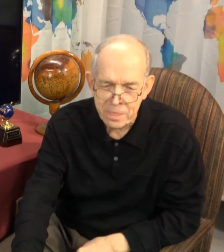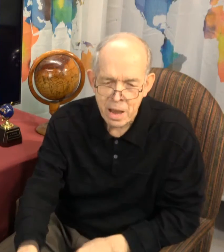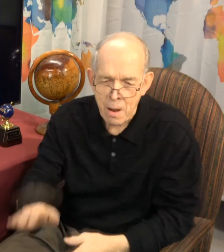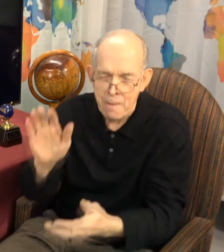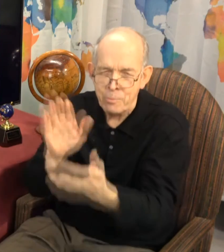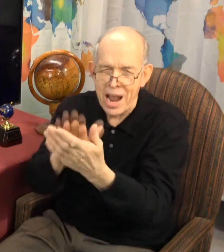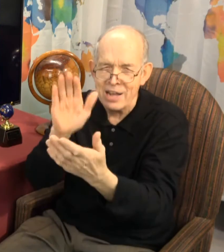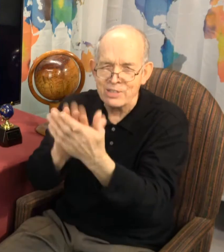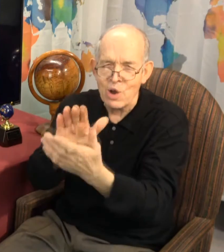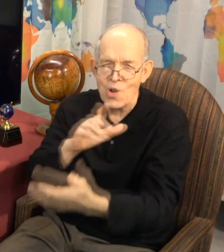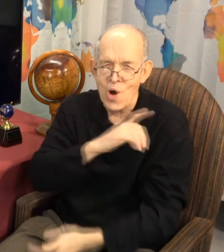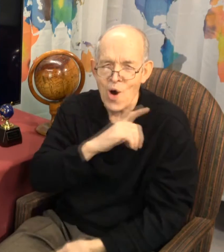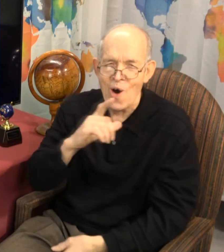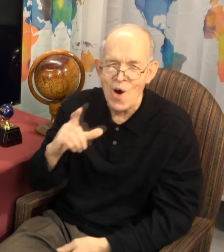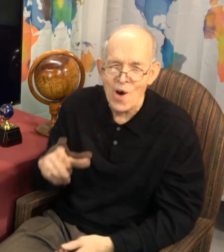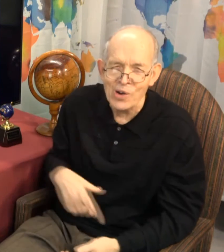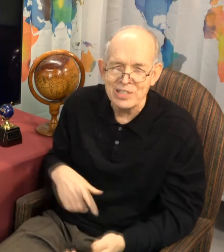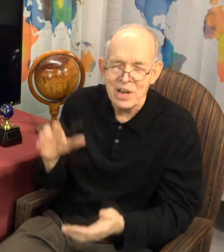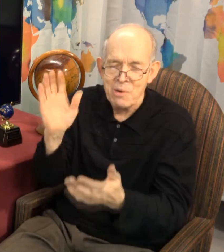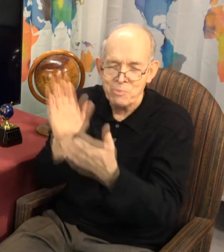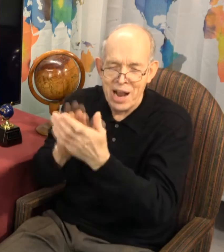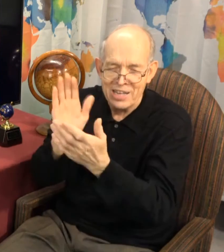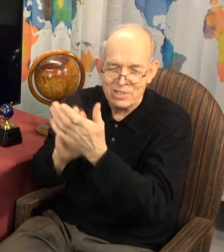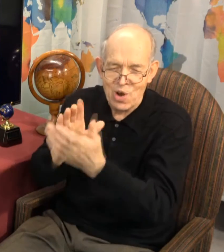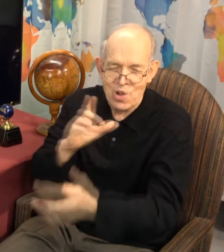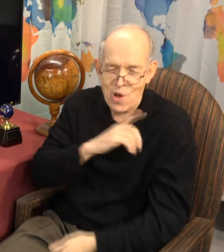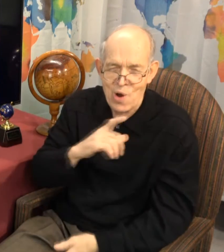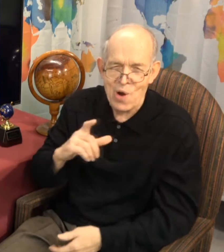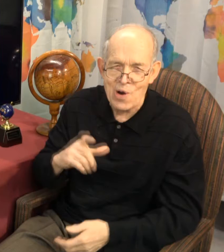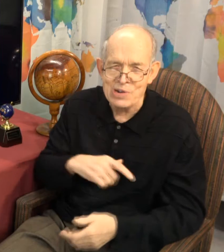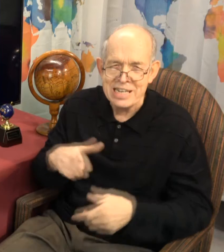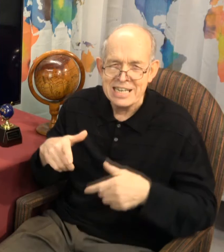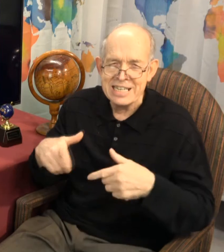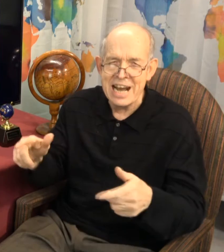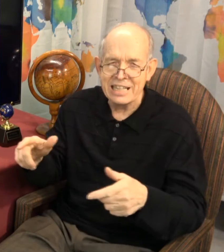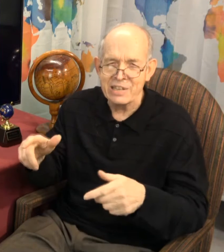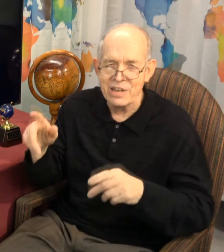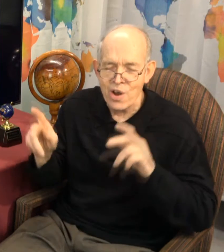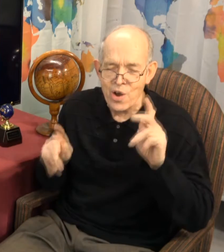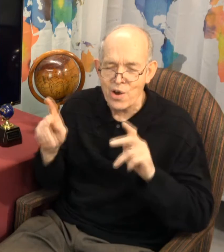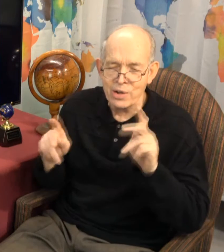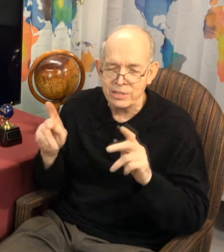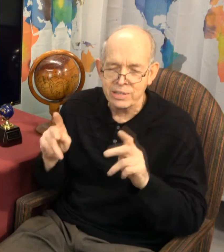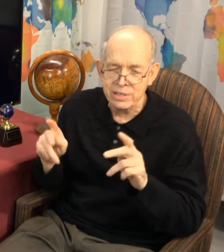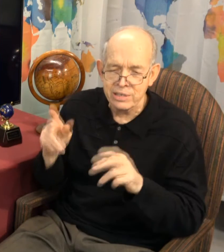Praise the Lord, praise the Lord, that the earth he